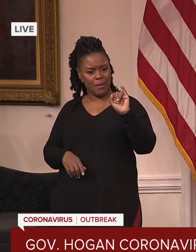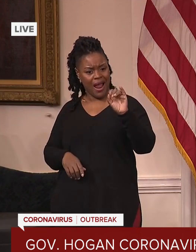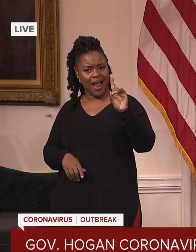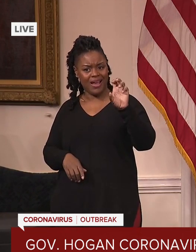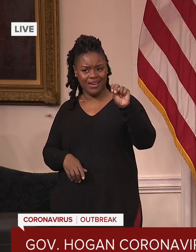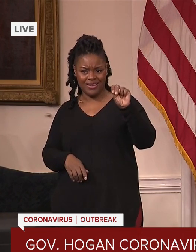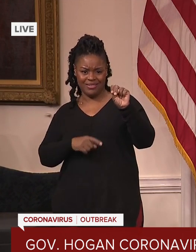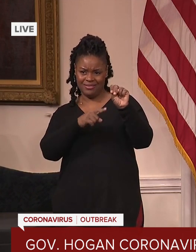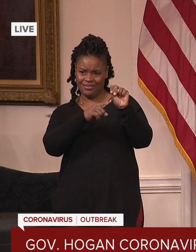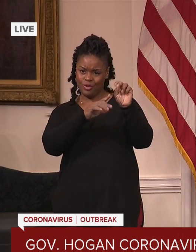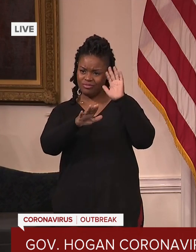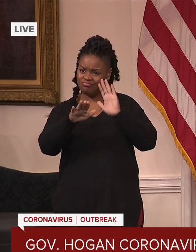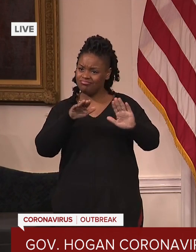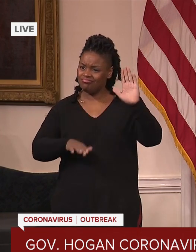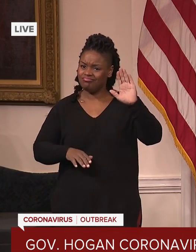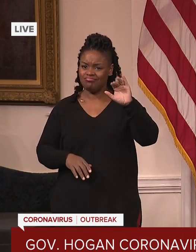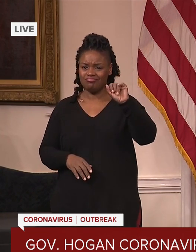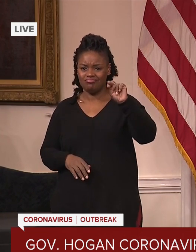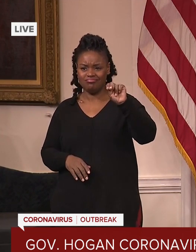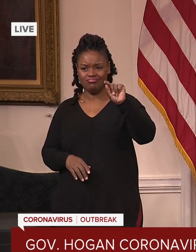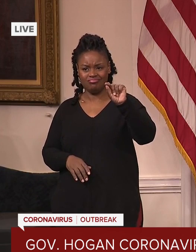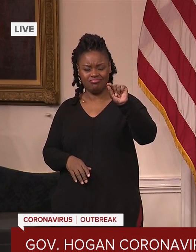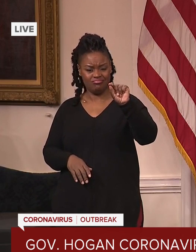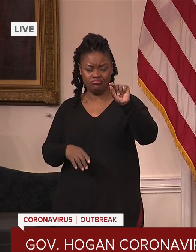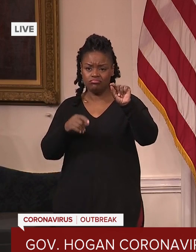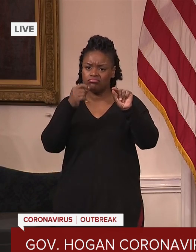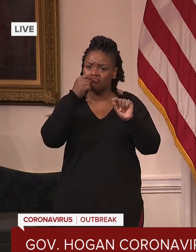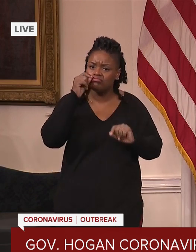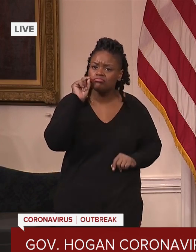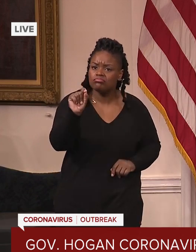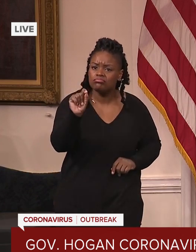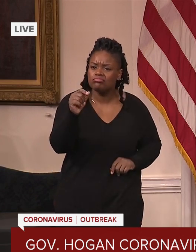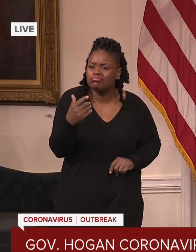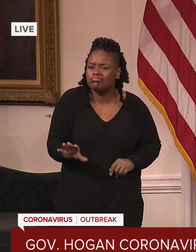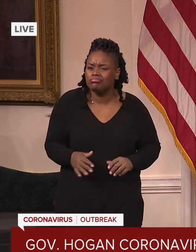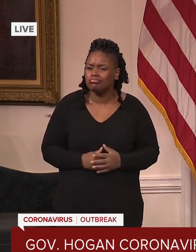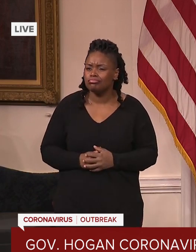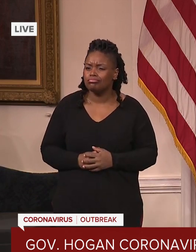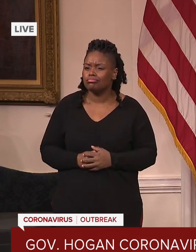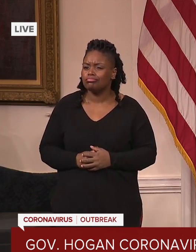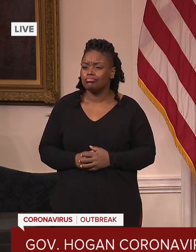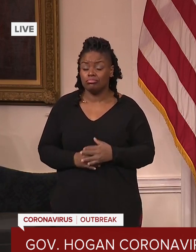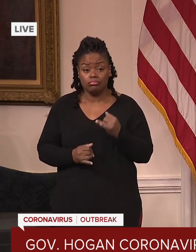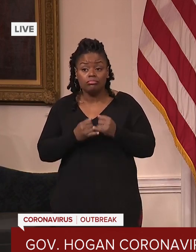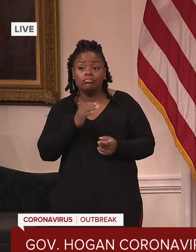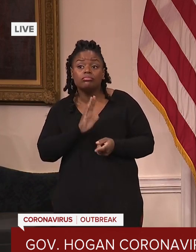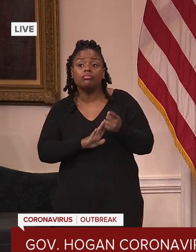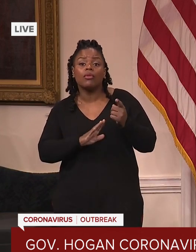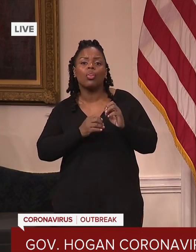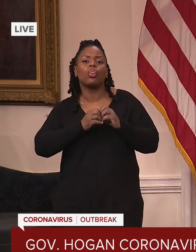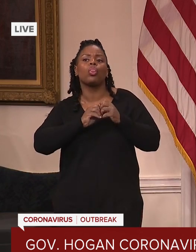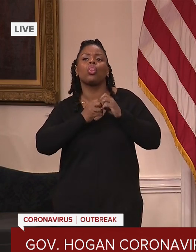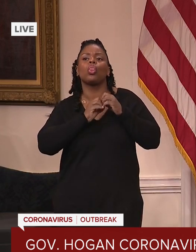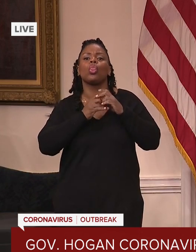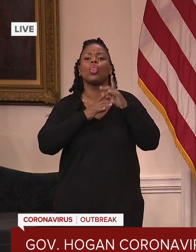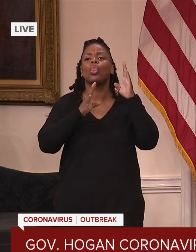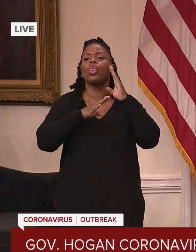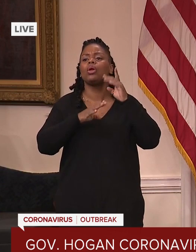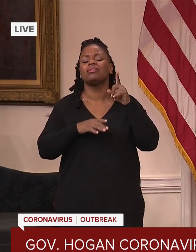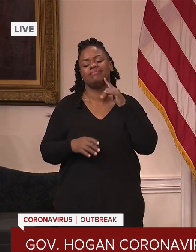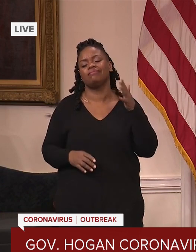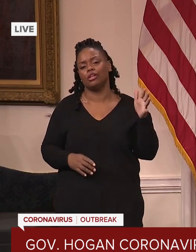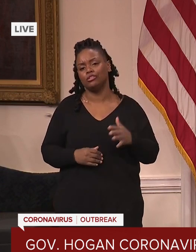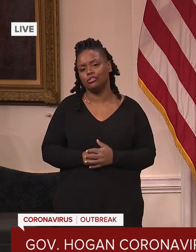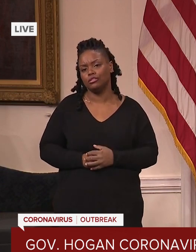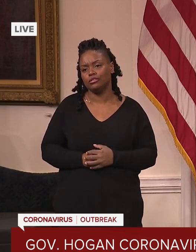president of United States. This is a perfunctory process that, you know, there's no question. And for